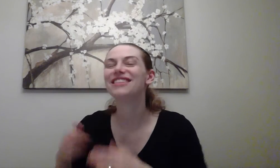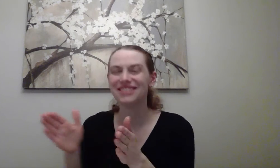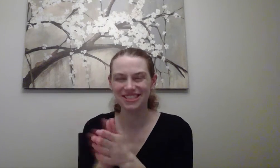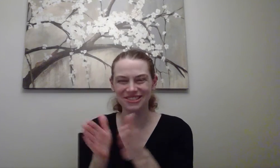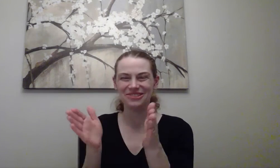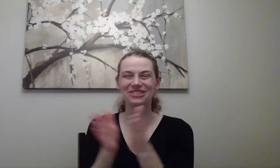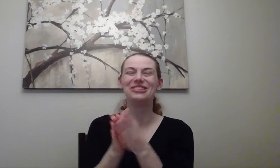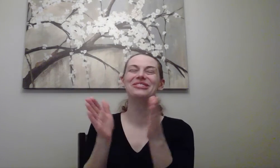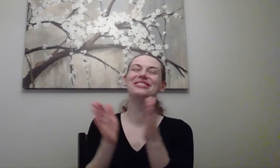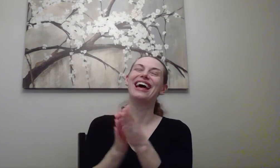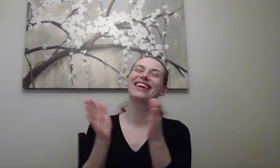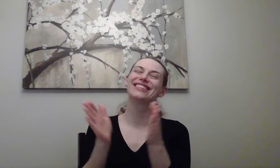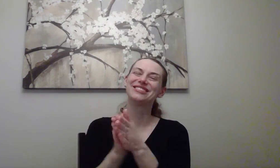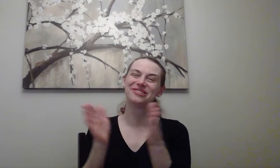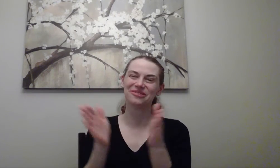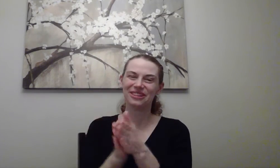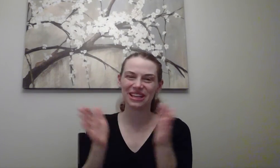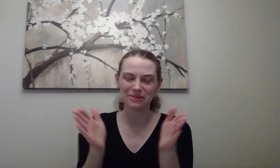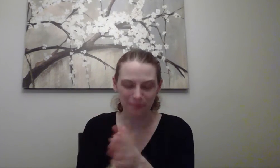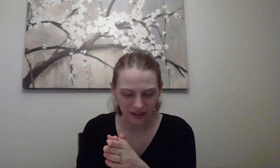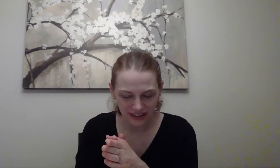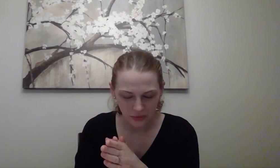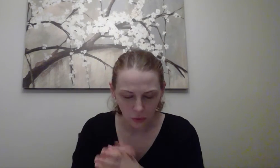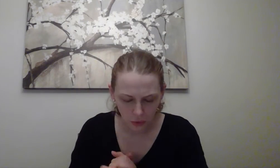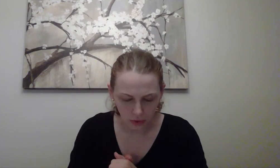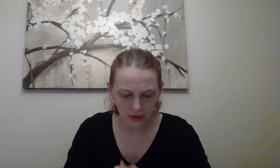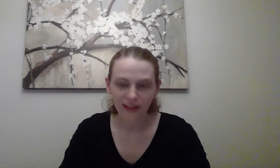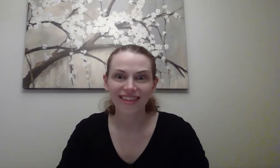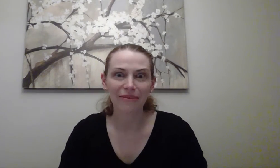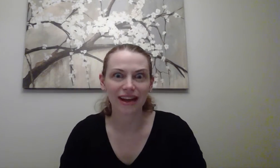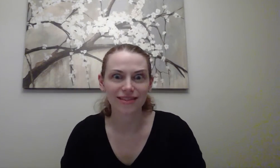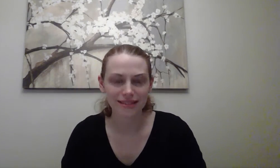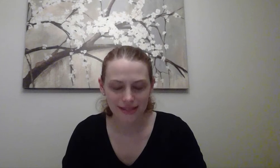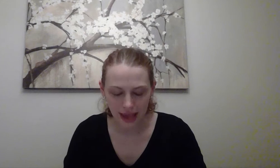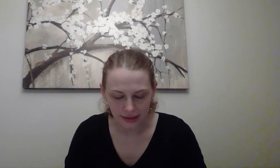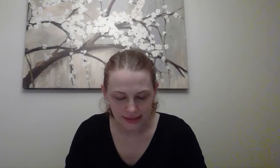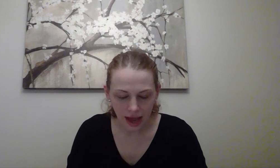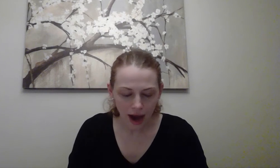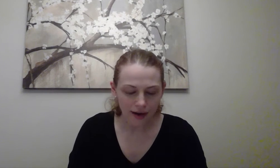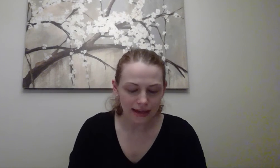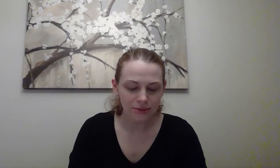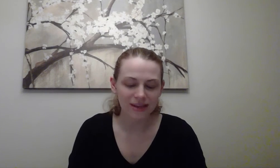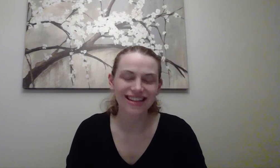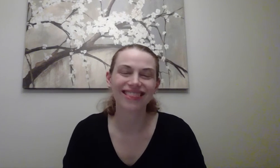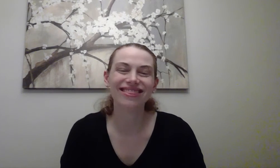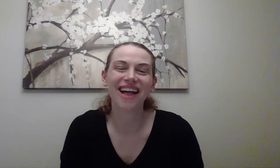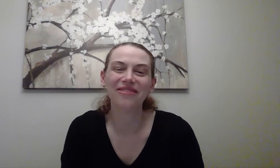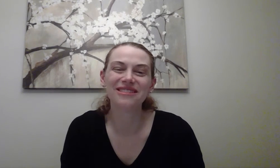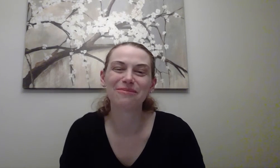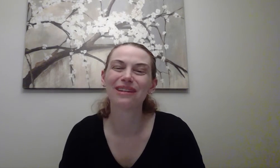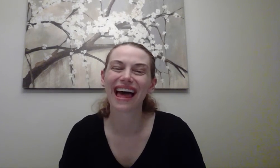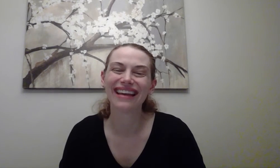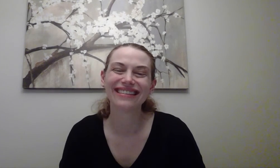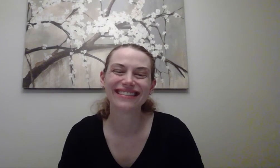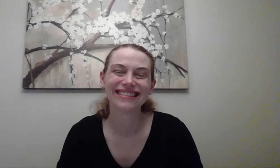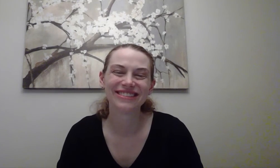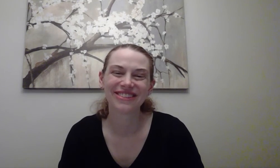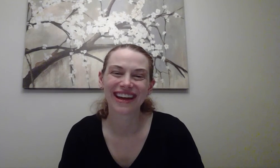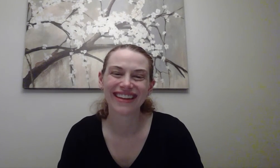Do you like to read books? Do you That one has six. Our next one is. I love to play. You do it.